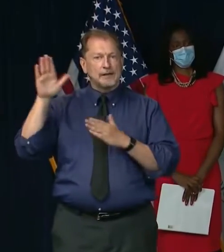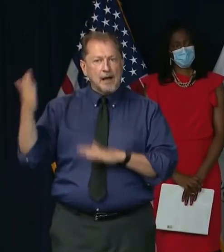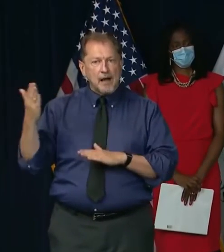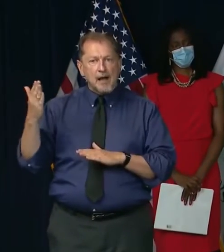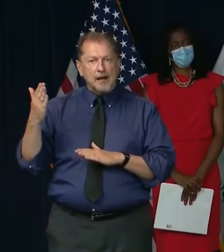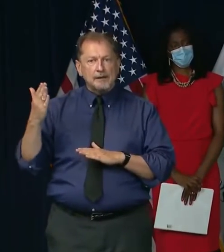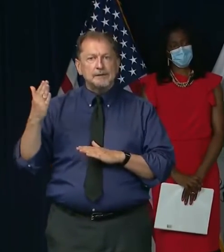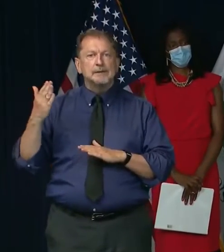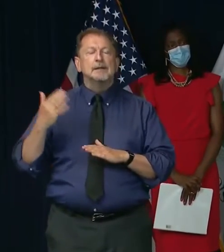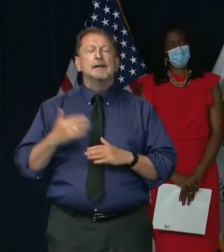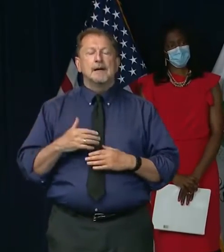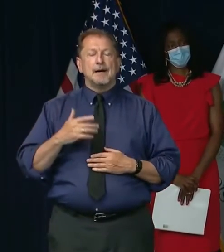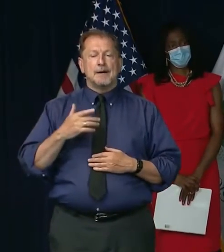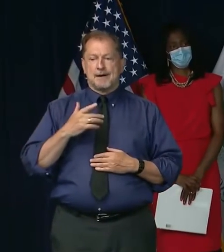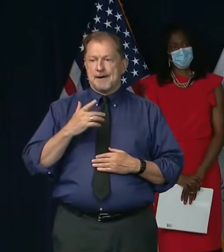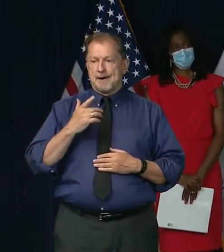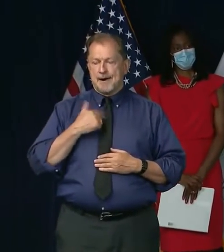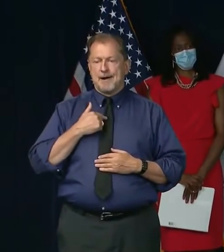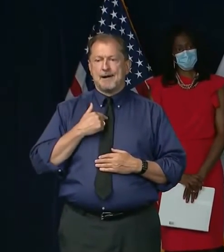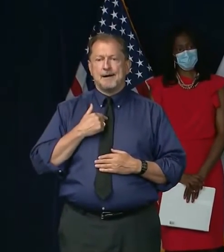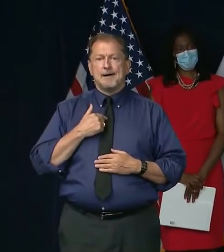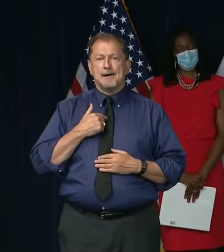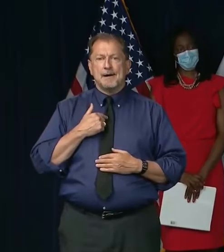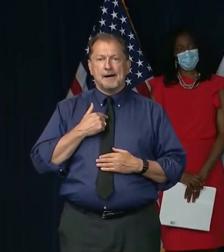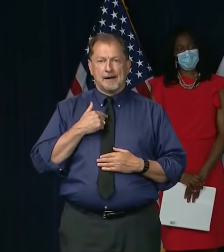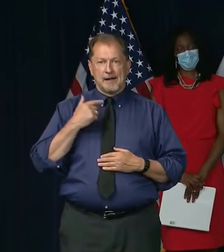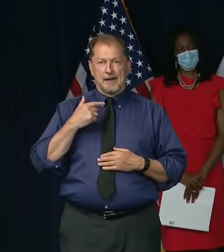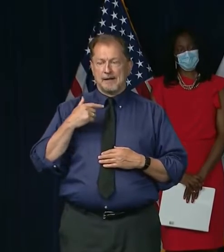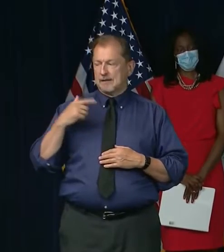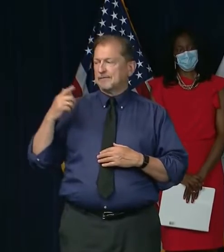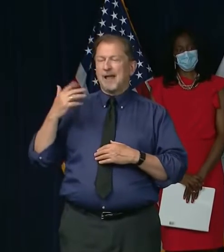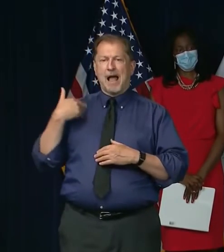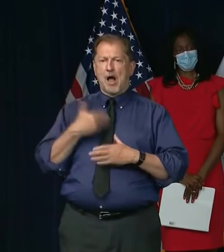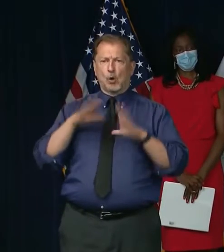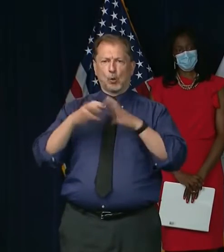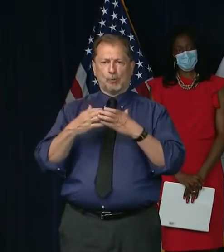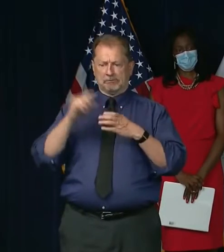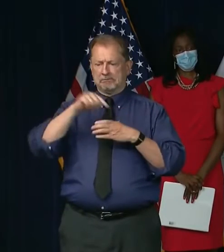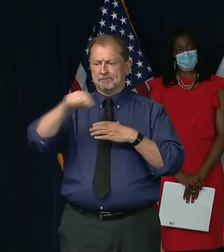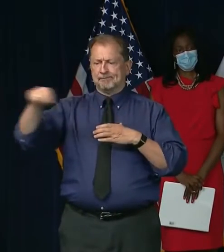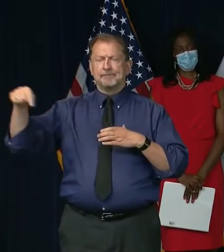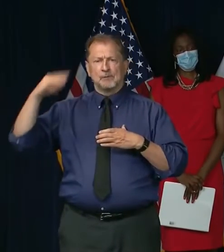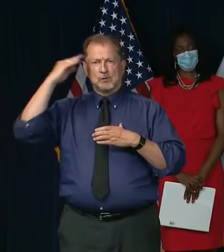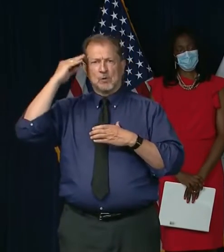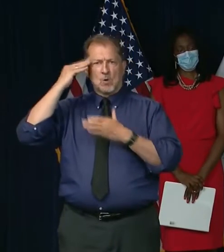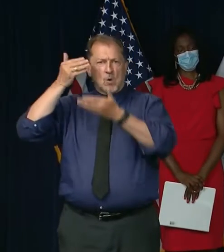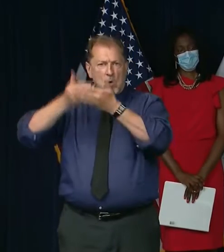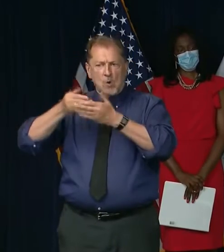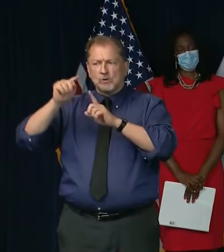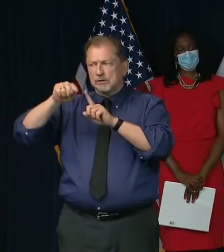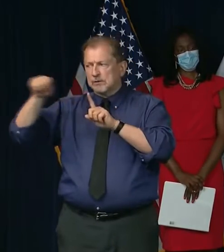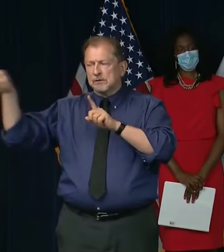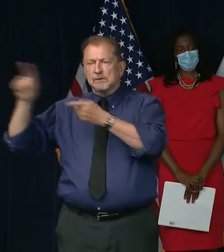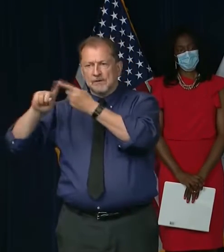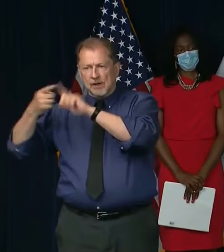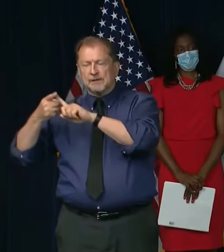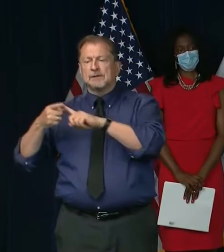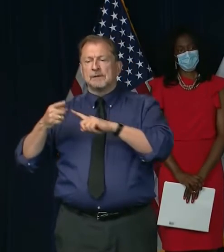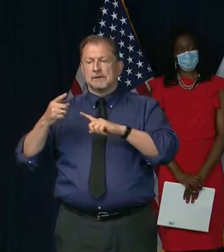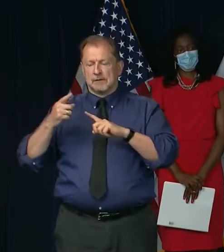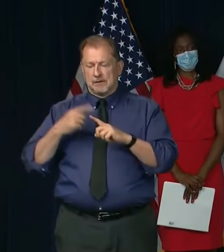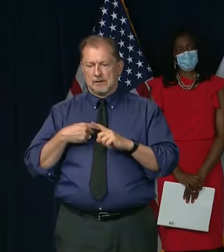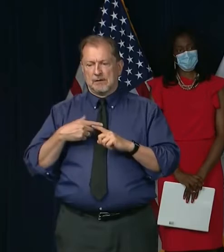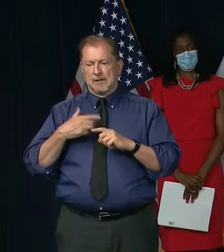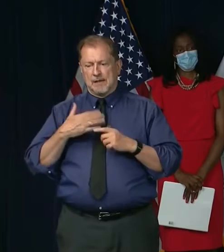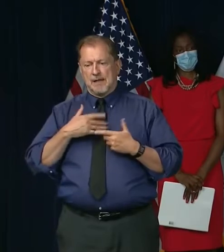I had to call people that we all, that I know that are friends with him, too, and share the